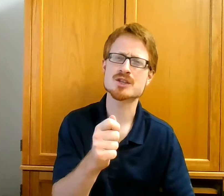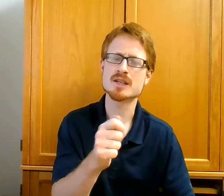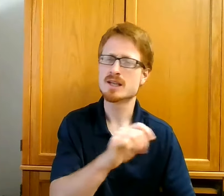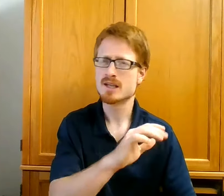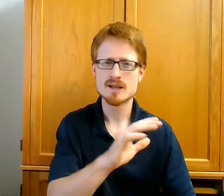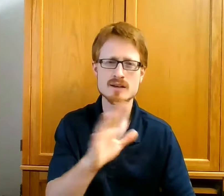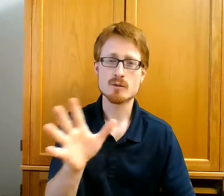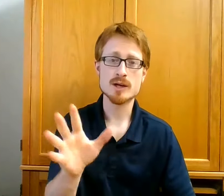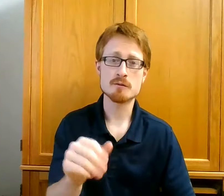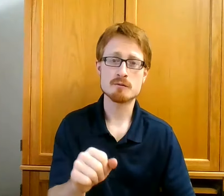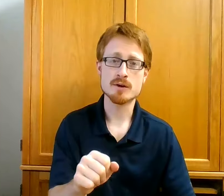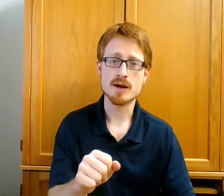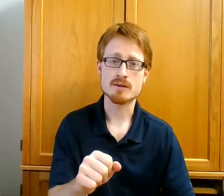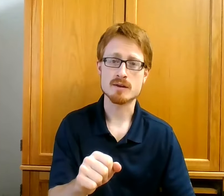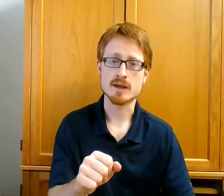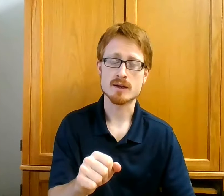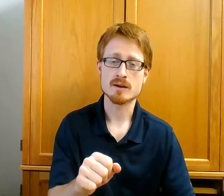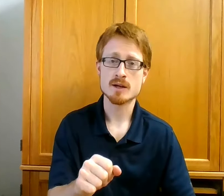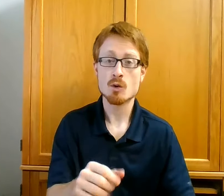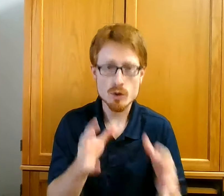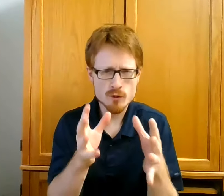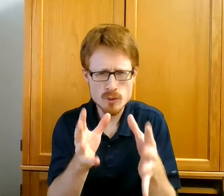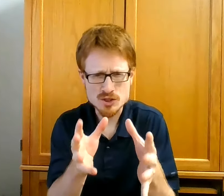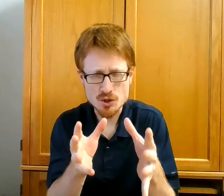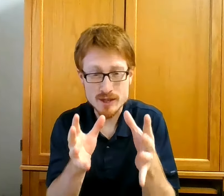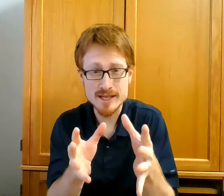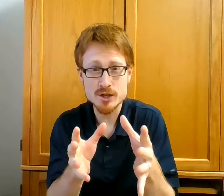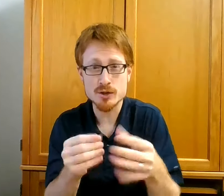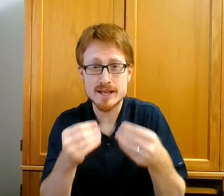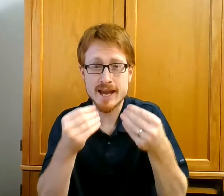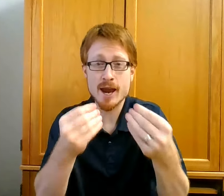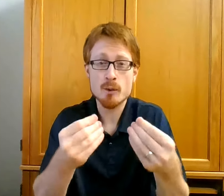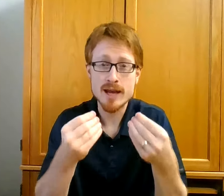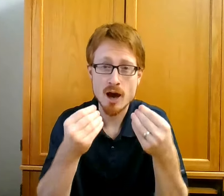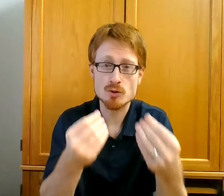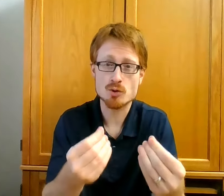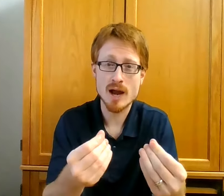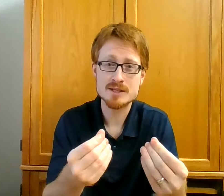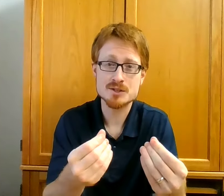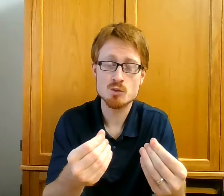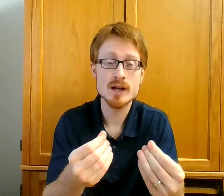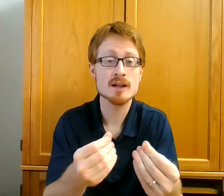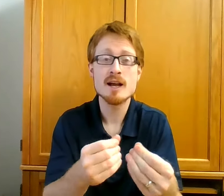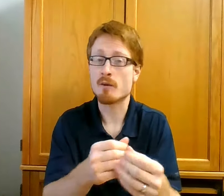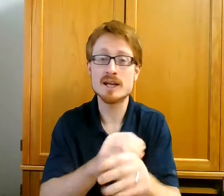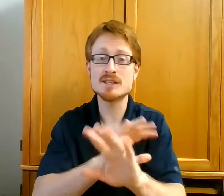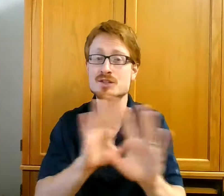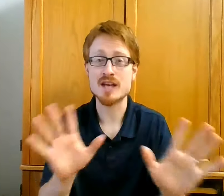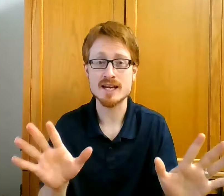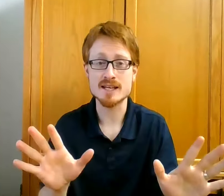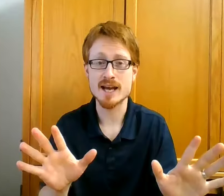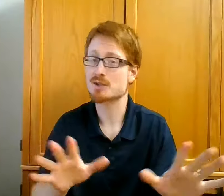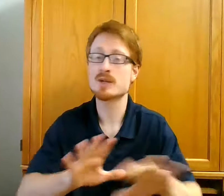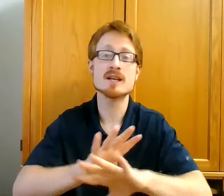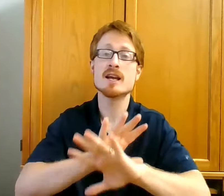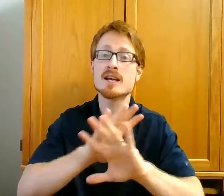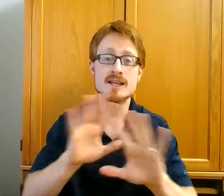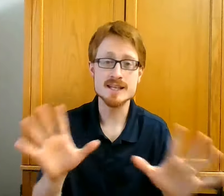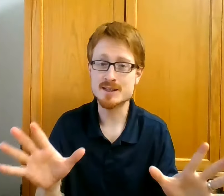that we didn't fear anything? What if we were so eager to carry out Christ's will that we didn't second guess, we didn't need to